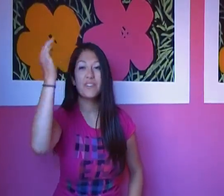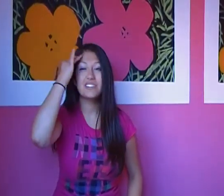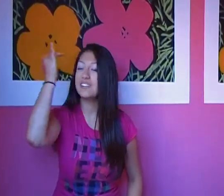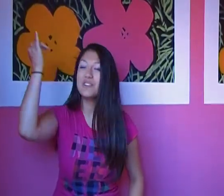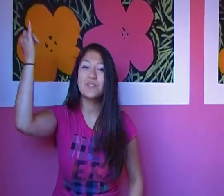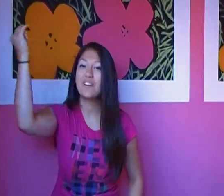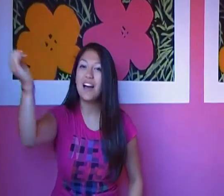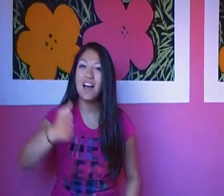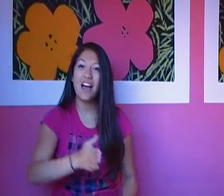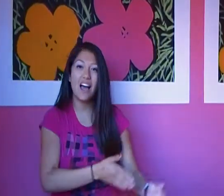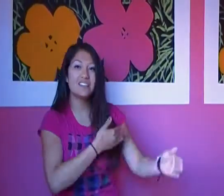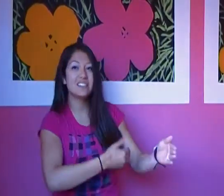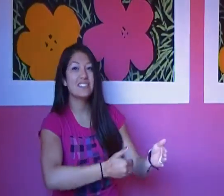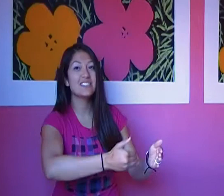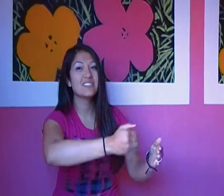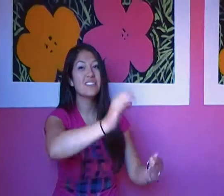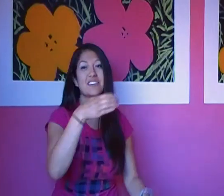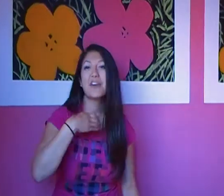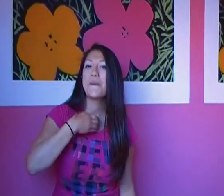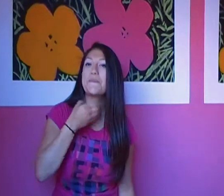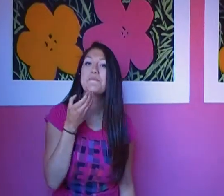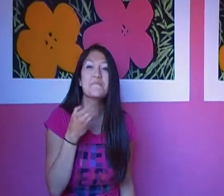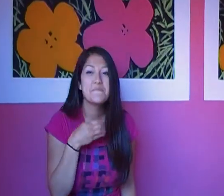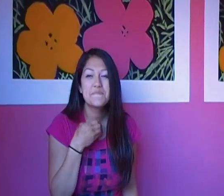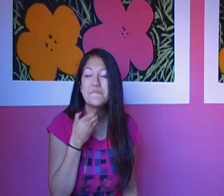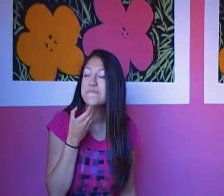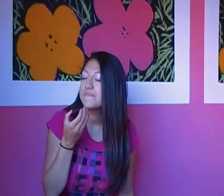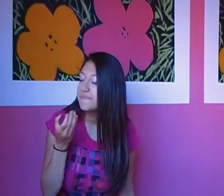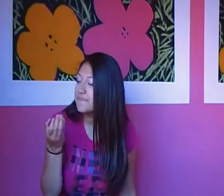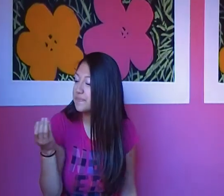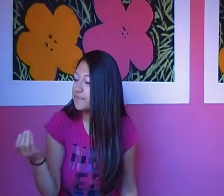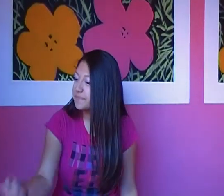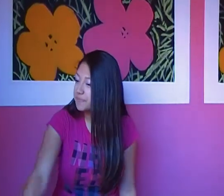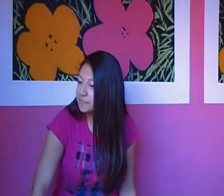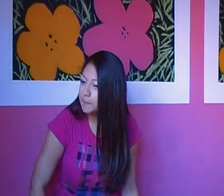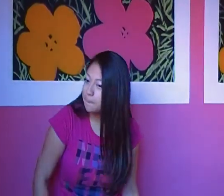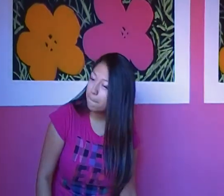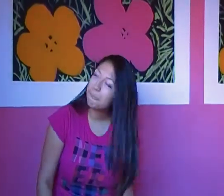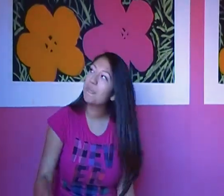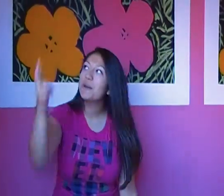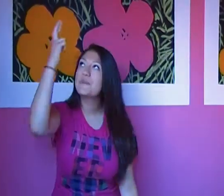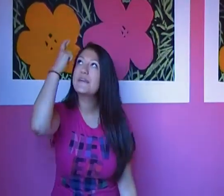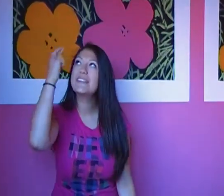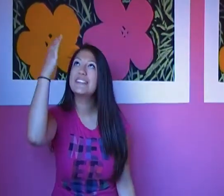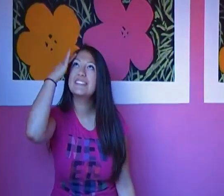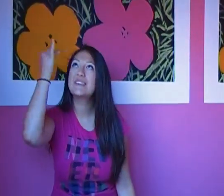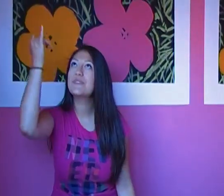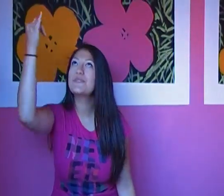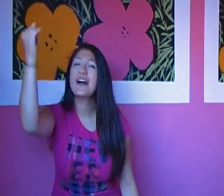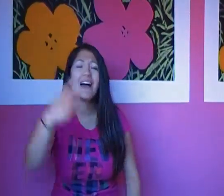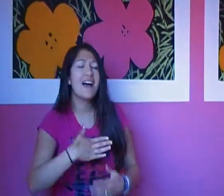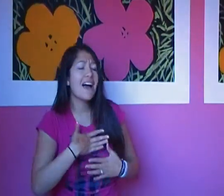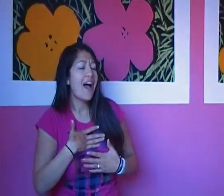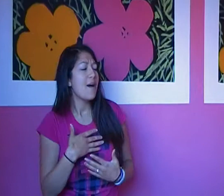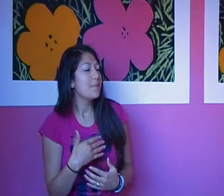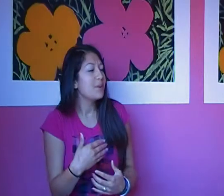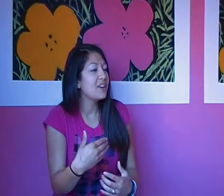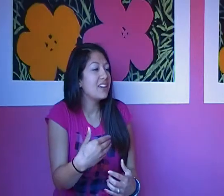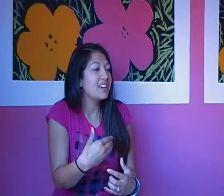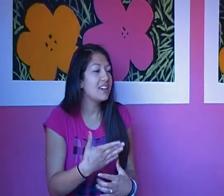reason why I see you. The reason why I breathe.